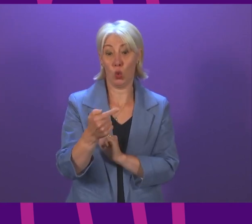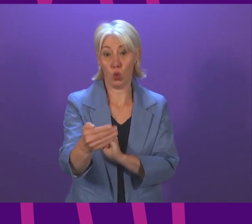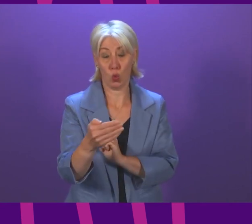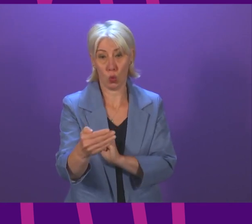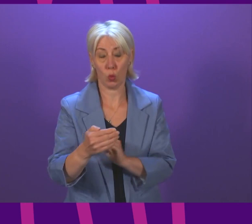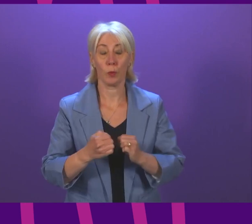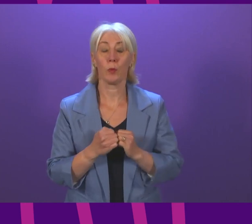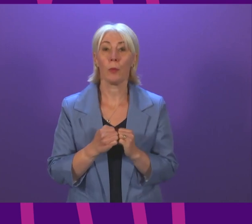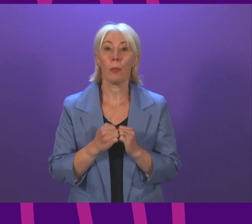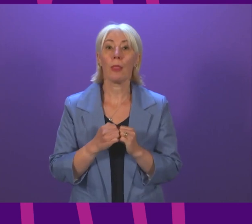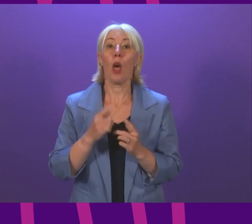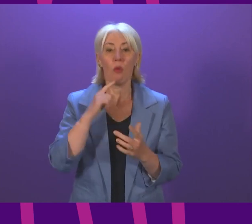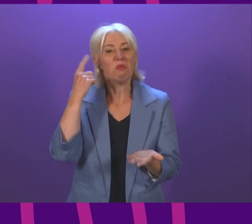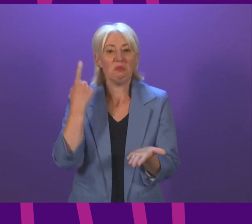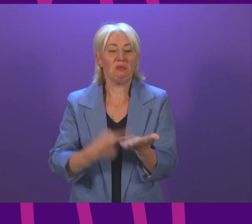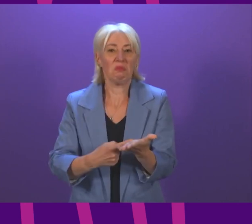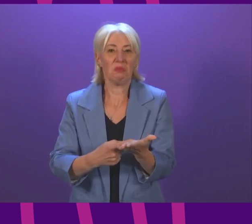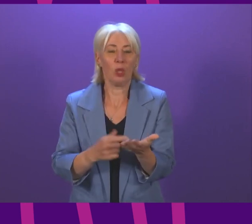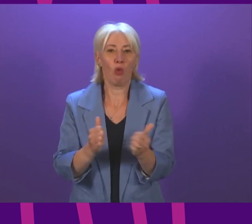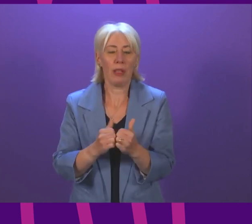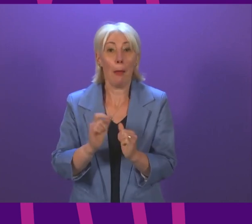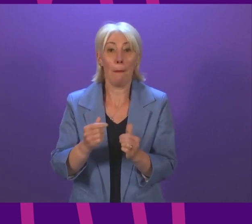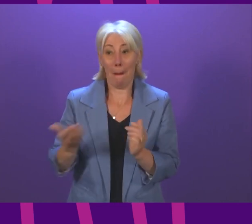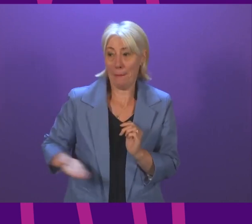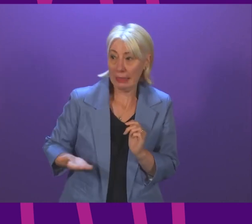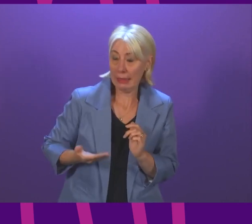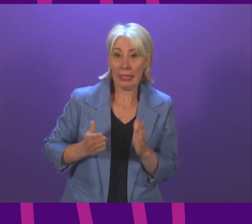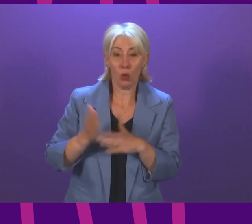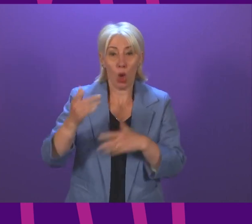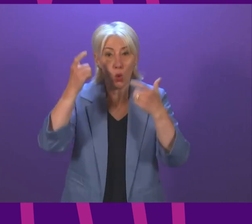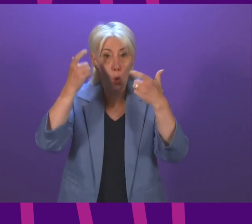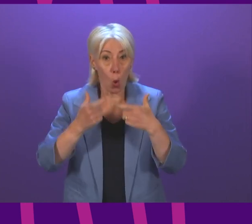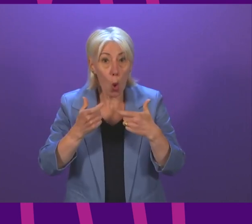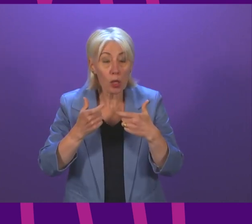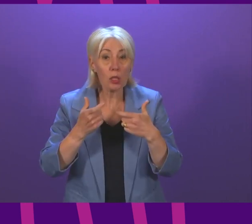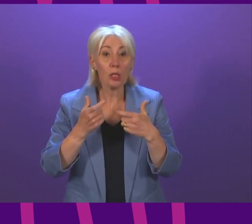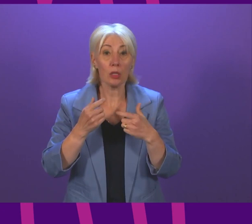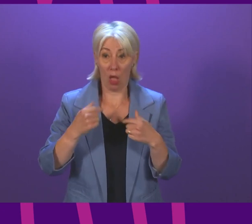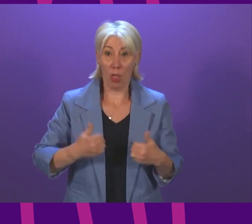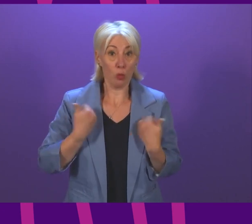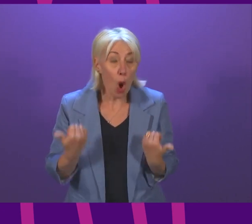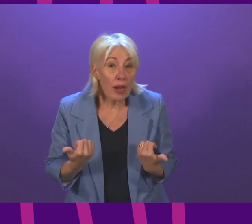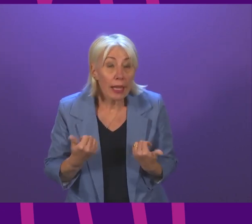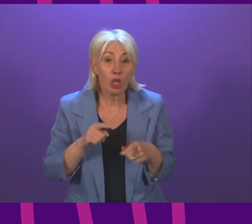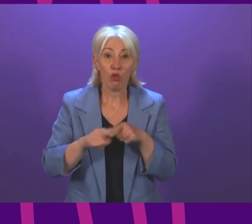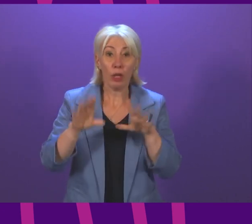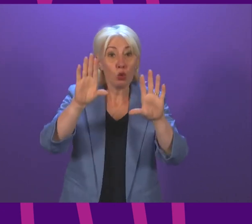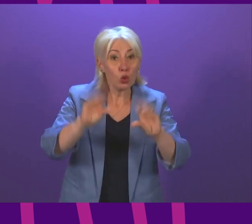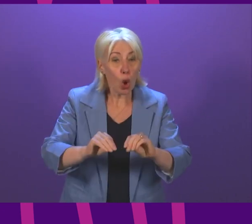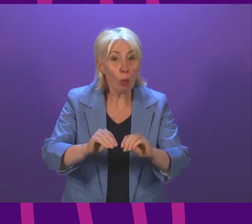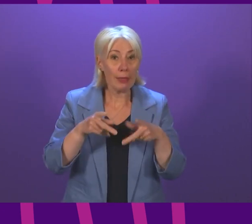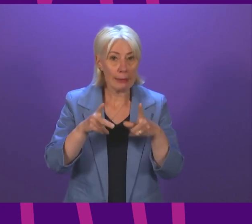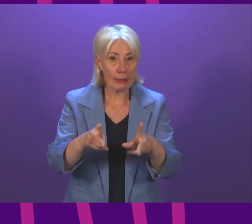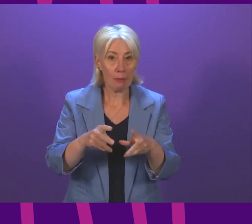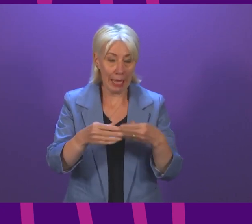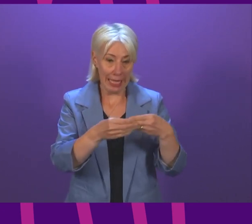has been delivered, businesses were still in court trying to halt the scheme as late as this morning. Guidance is